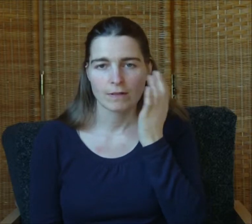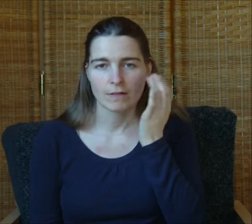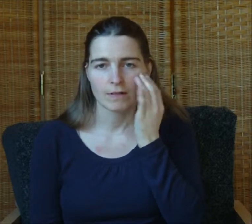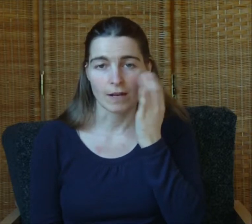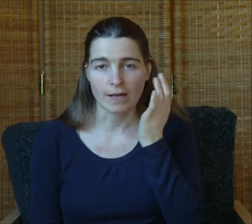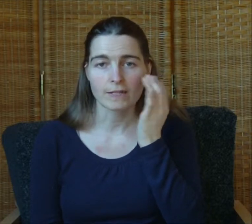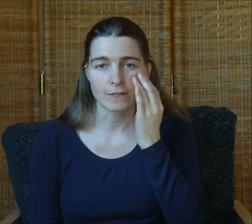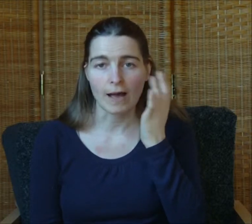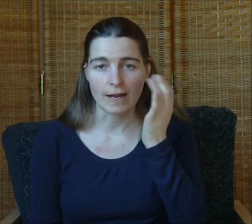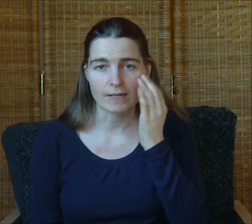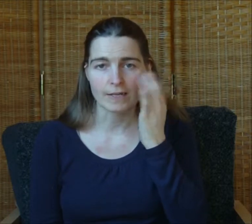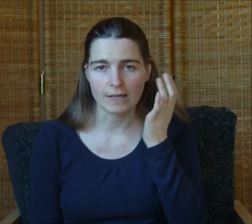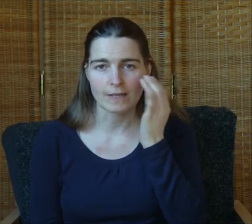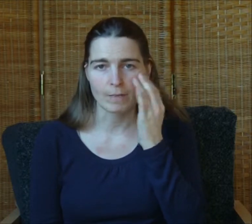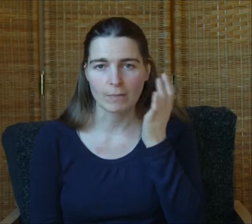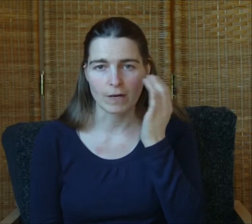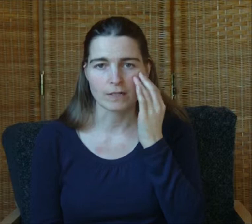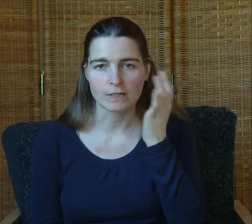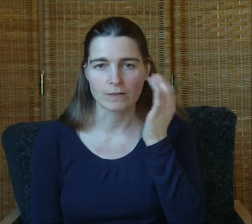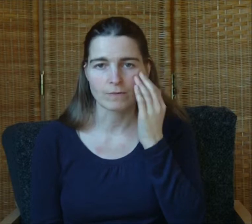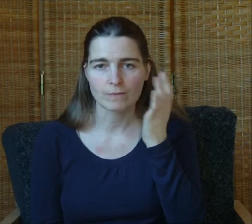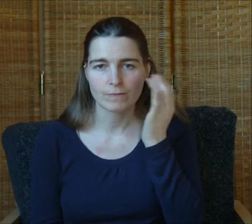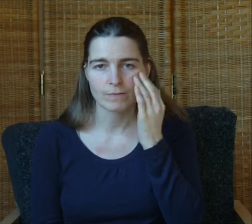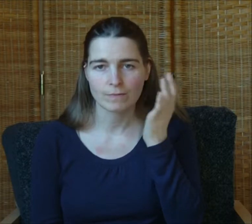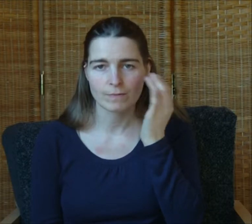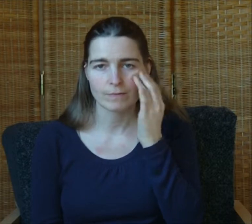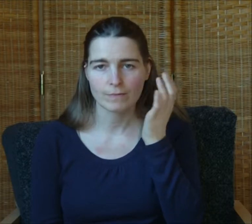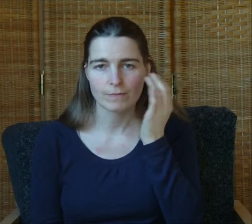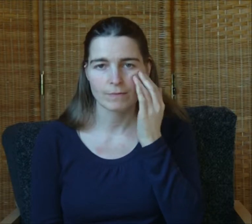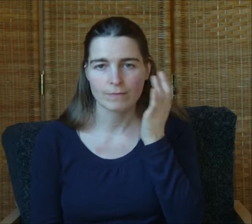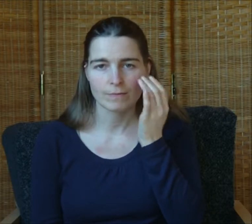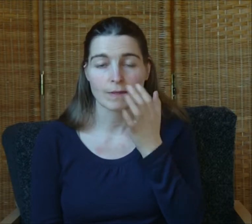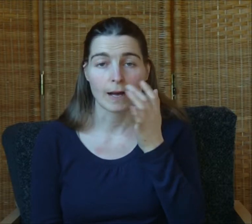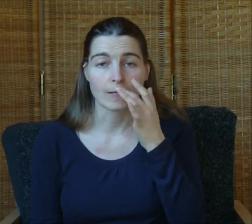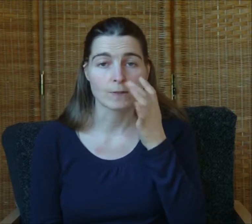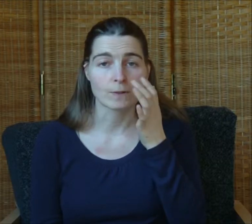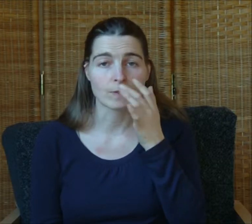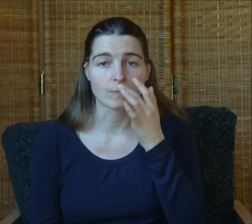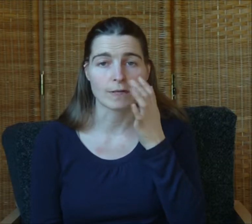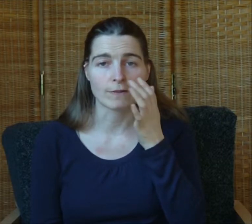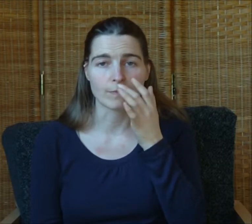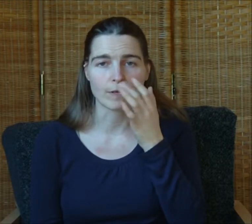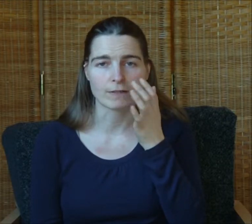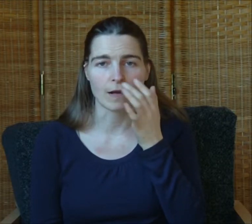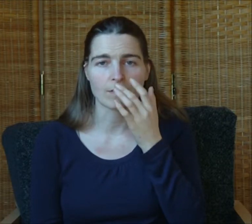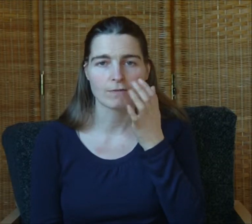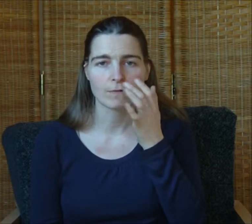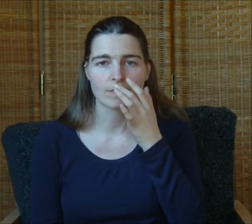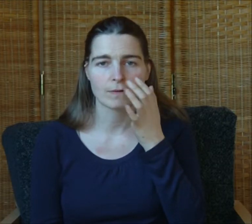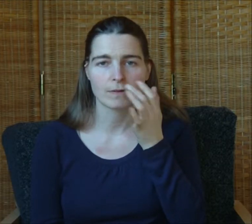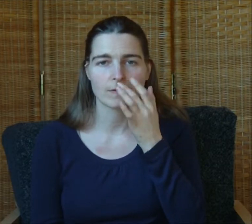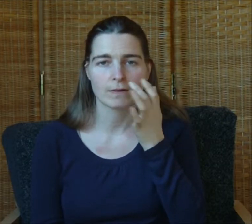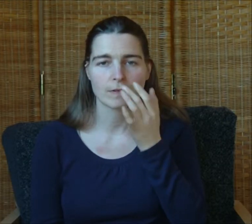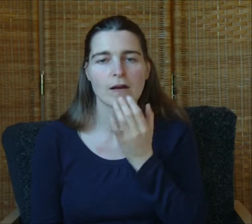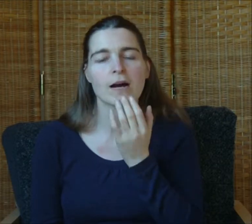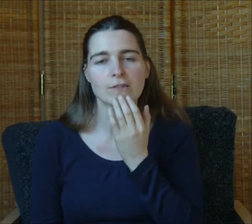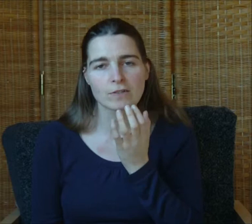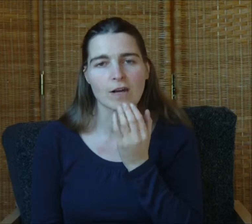That I can do anything I set my mind to. I choose to believe in myself. I choose to